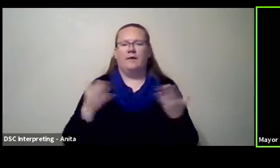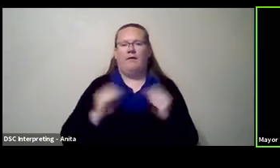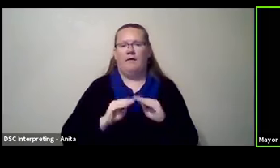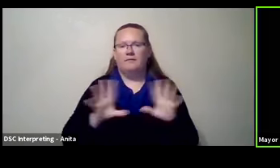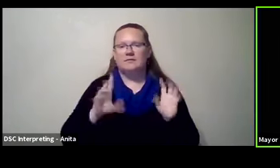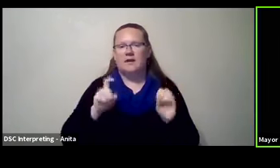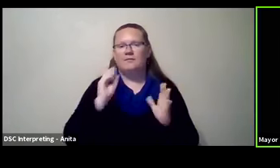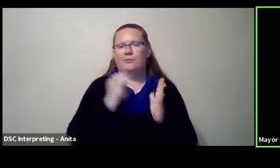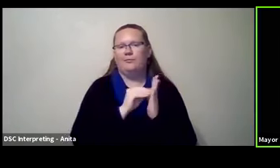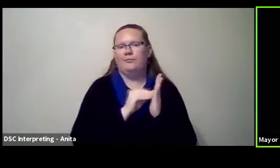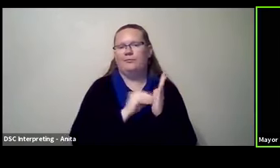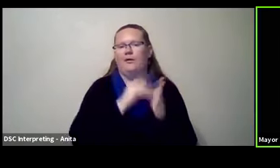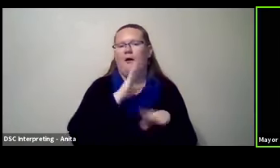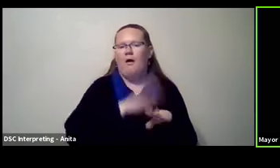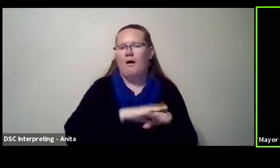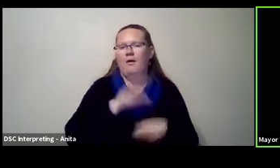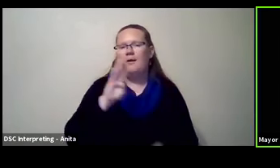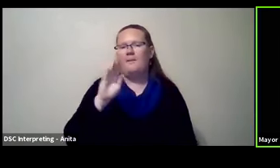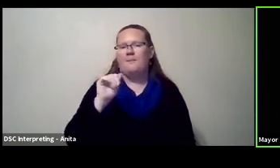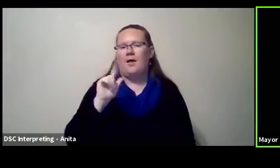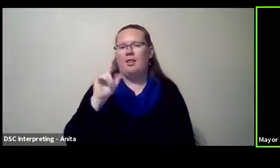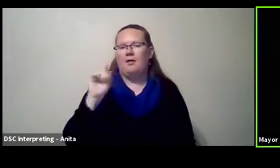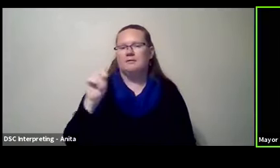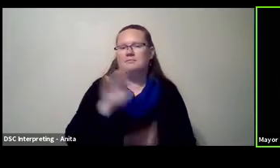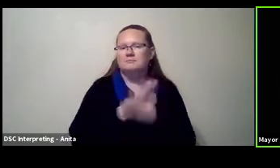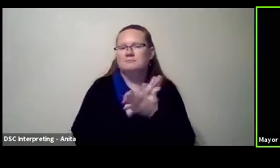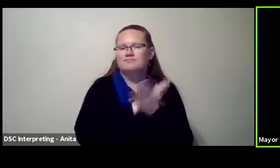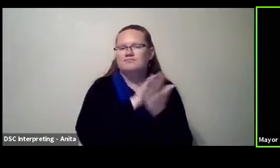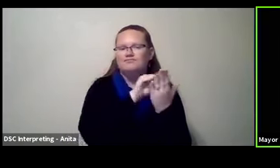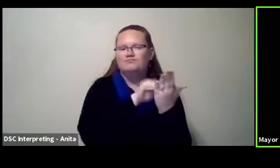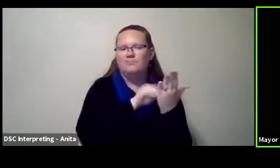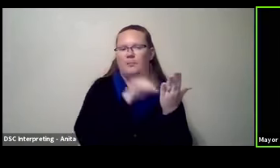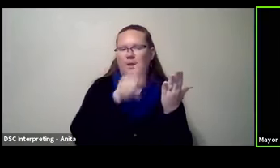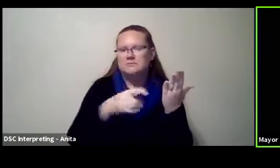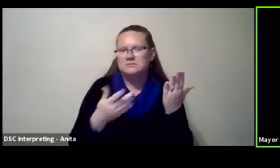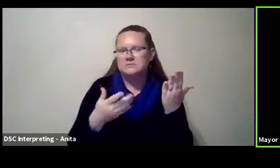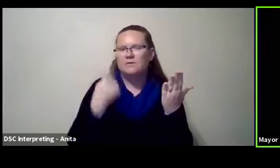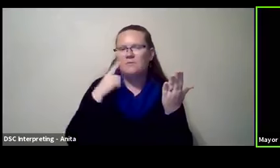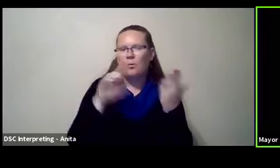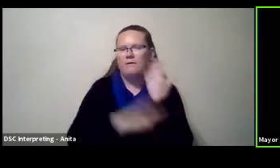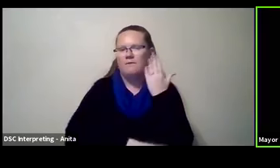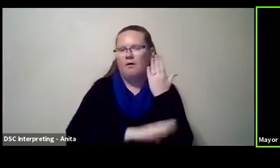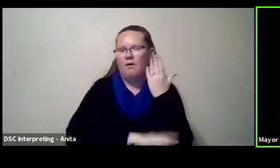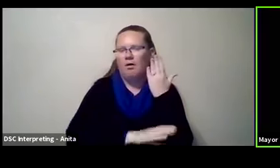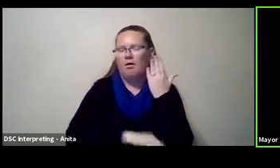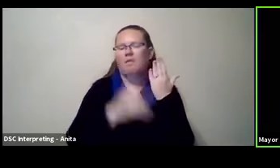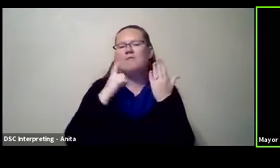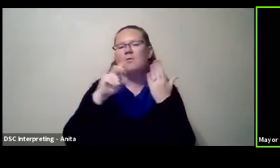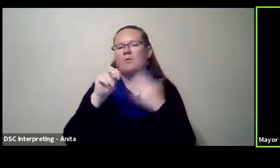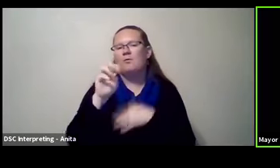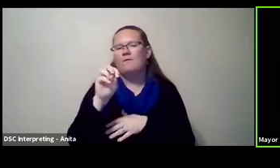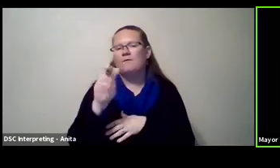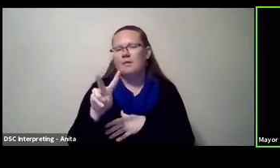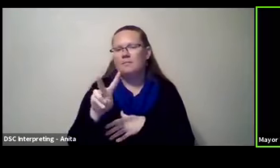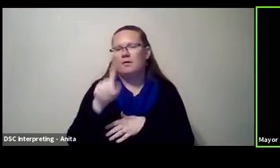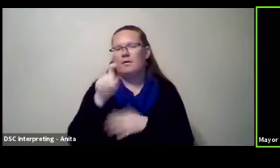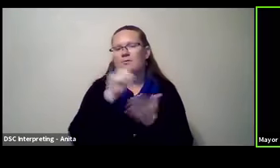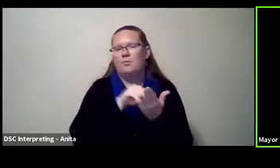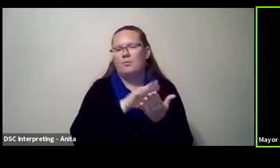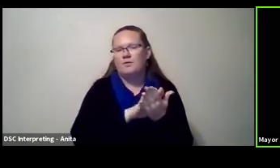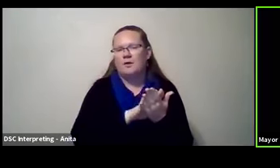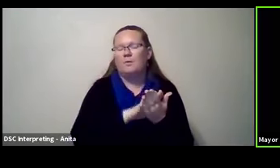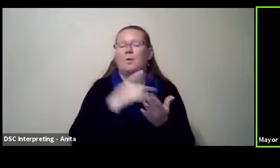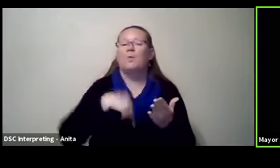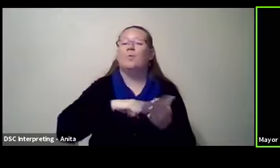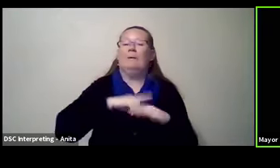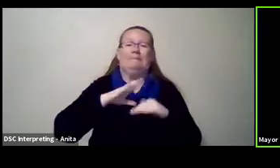ballot, uh, this fall, probably November. Um, but we're gonna have to put something on the ballot. Um, we will at least have to